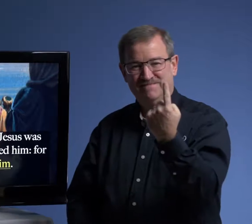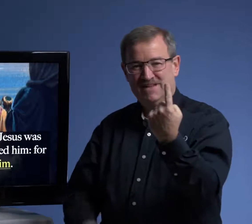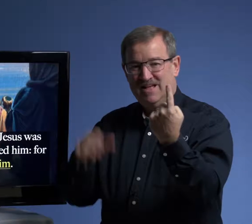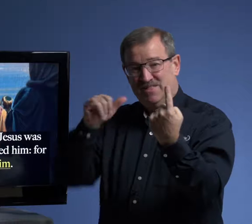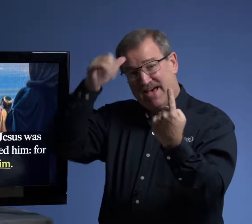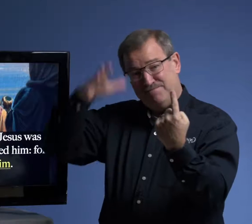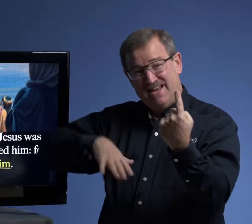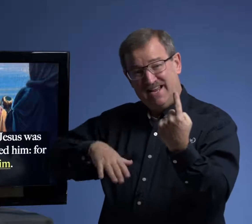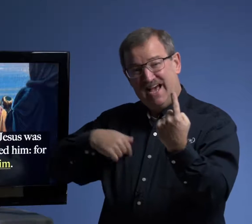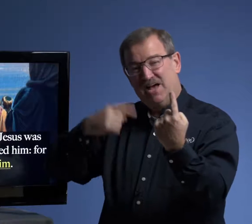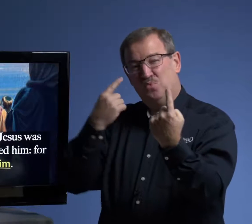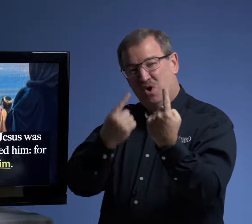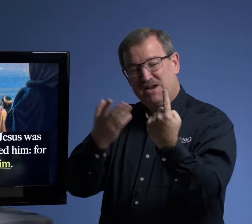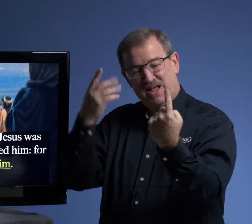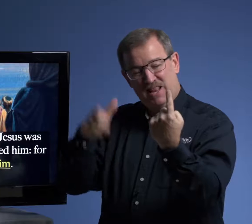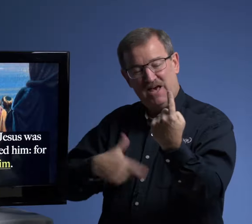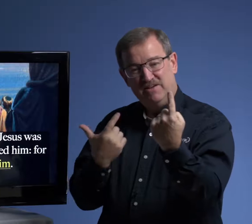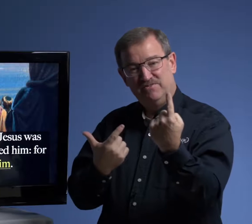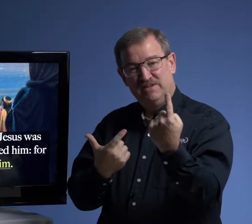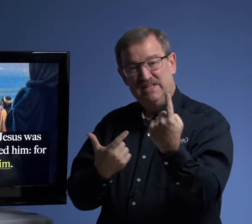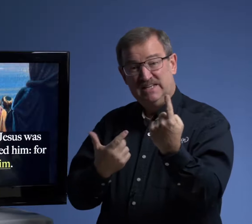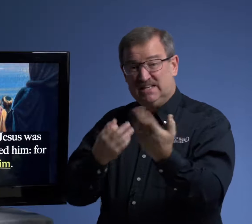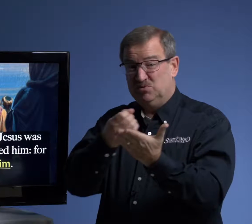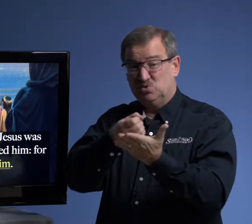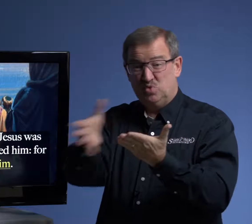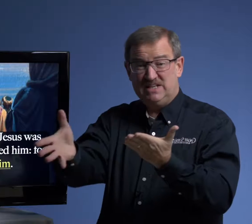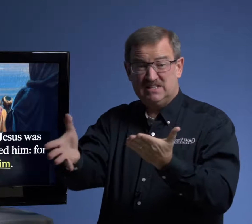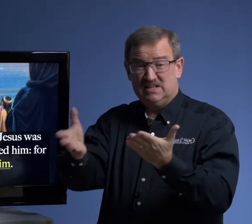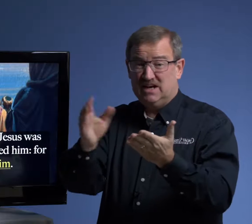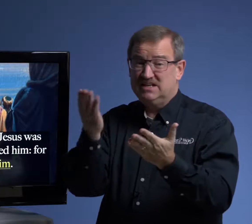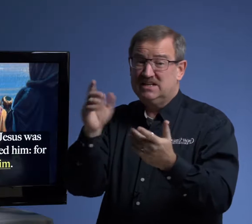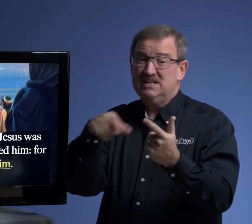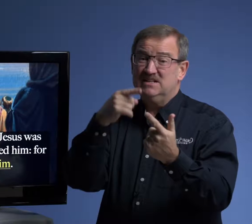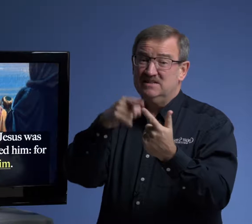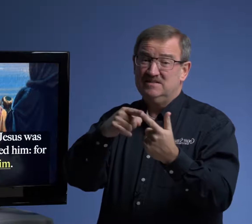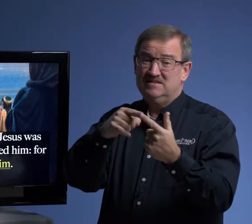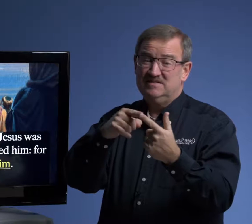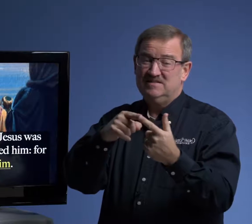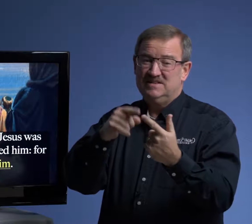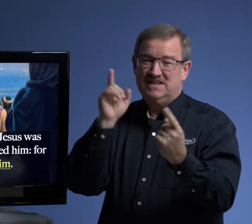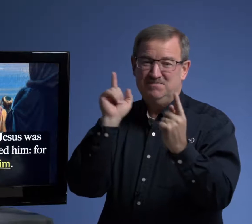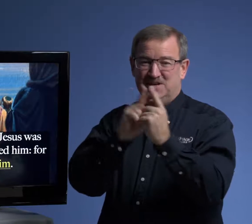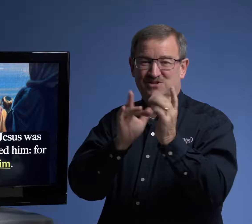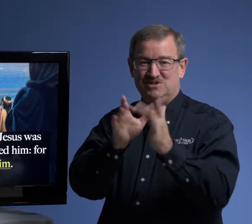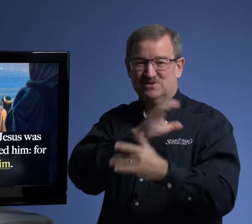That man had one life. It was wasted until he met Jesus